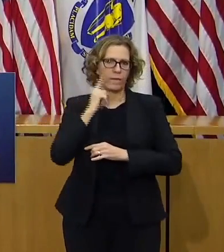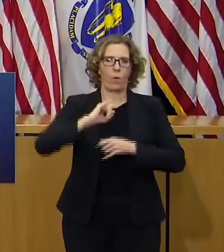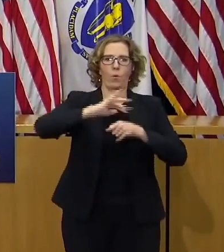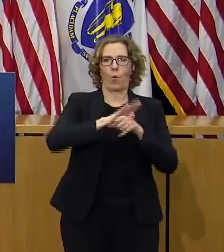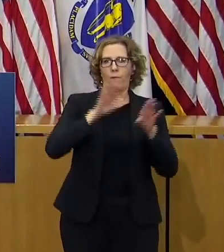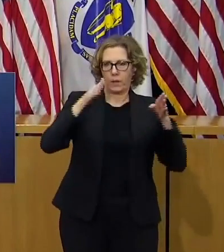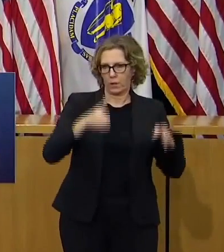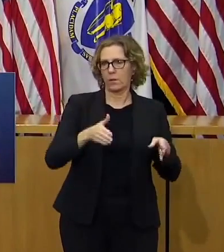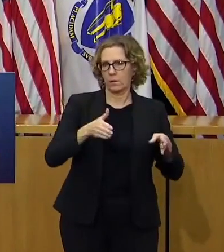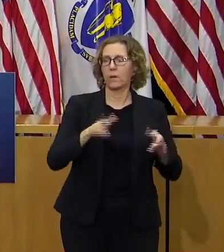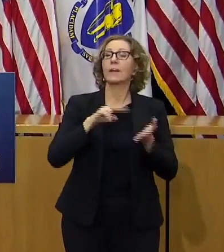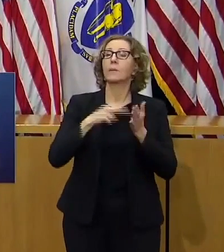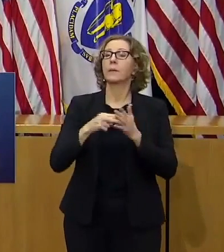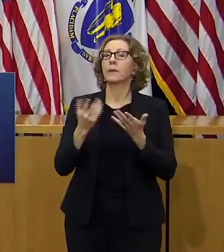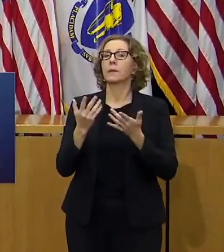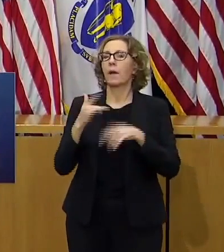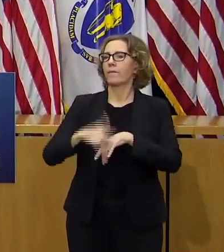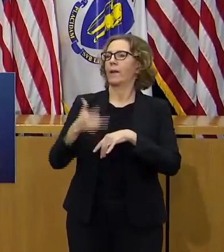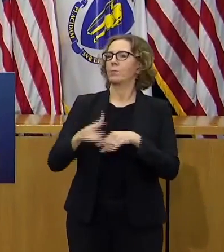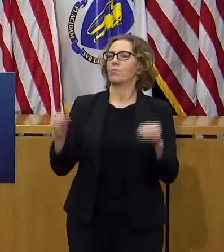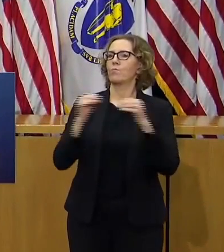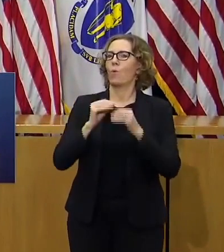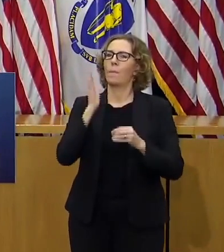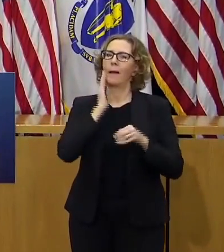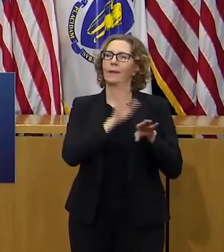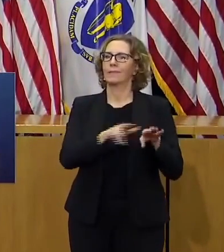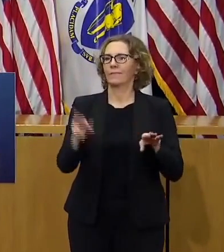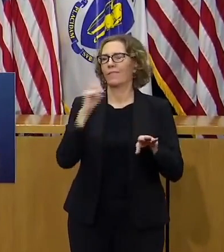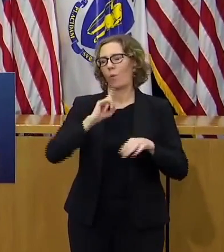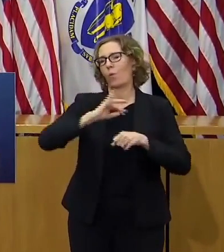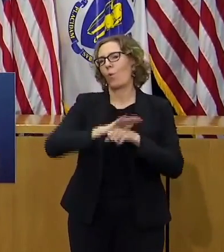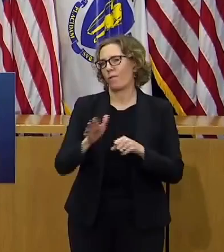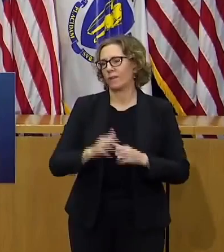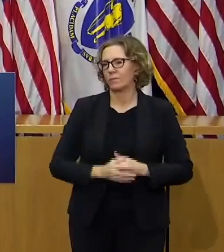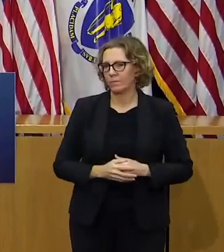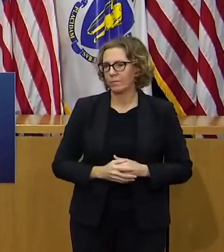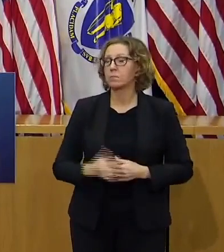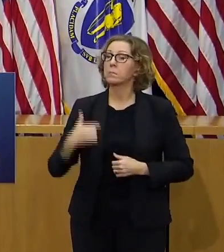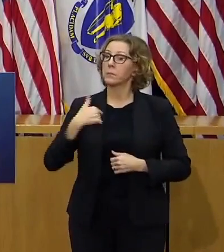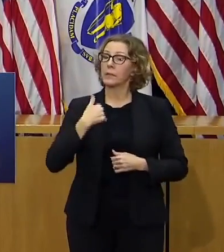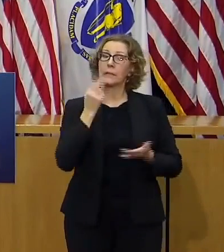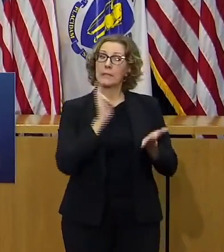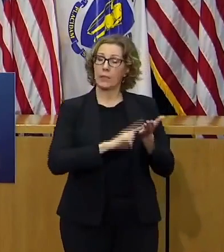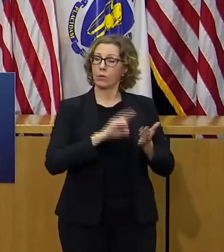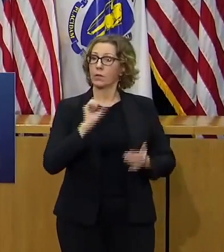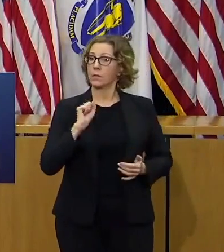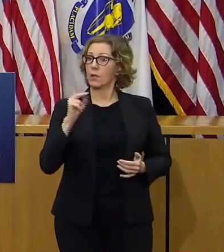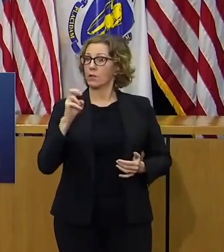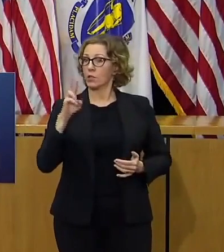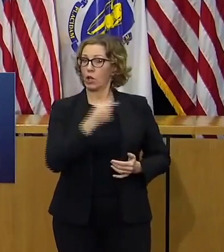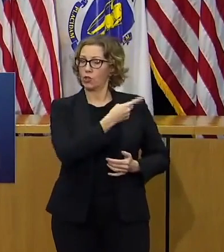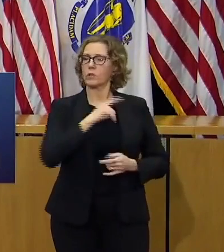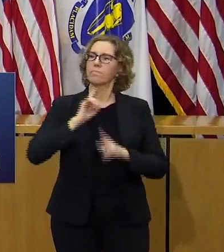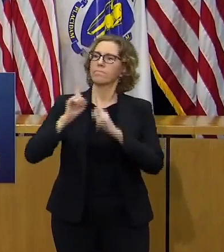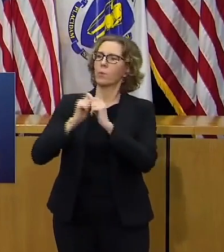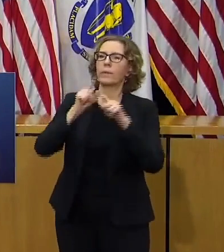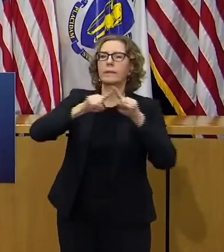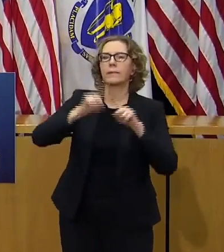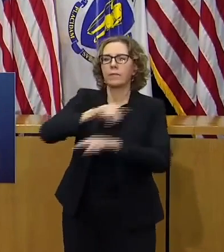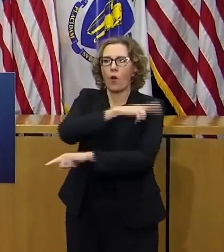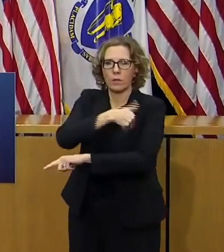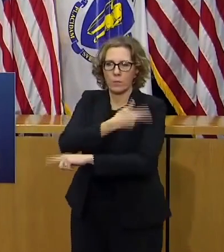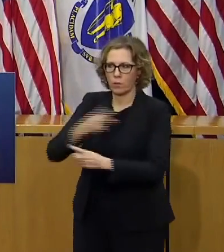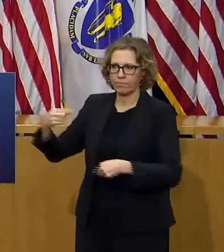Secretary Sutters will discuss this in more detail she and we have been talking to the hospitals about this for the past